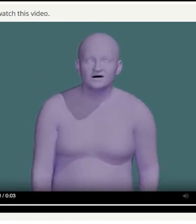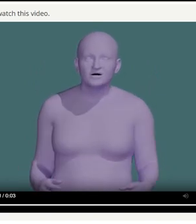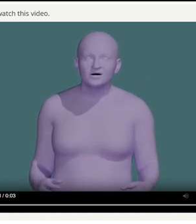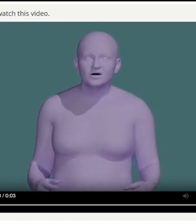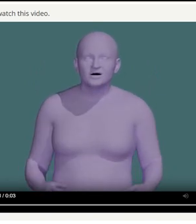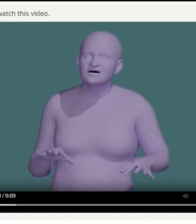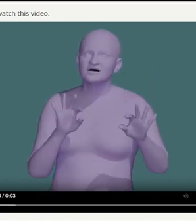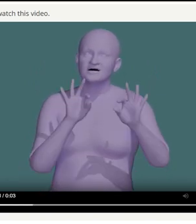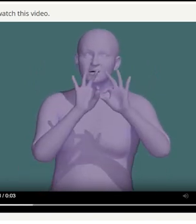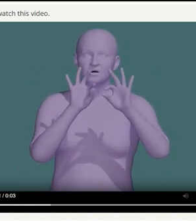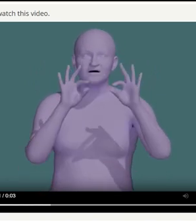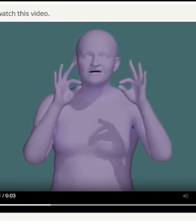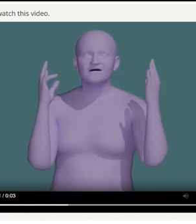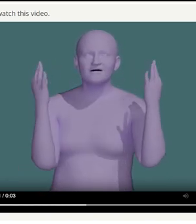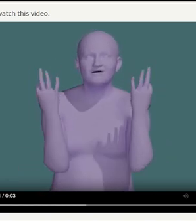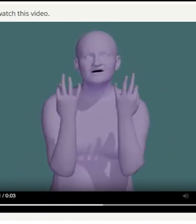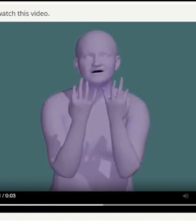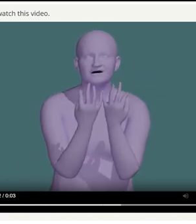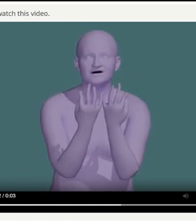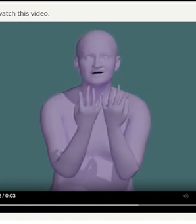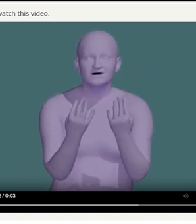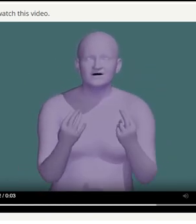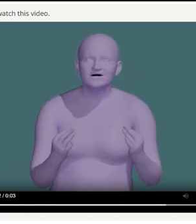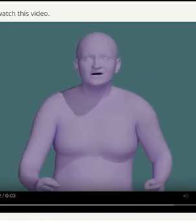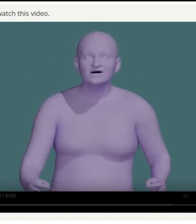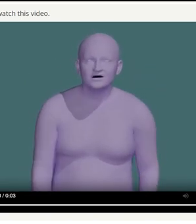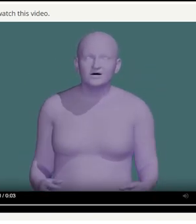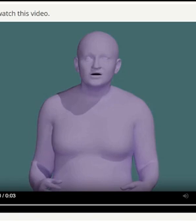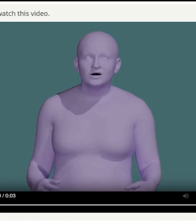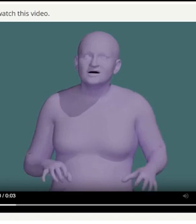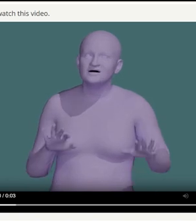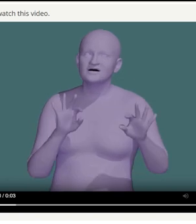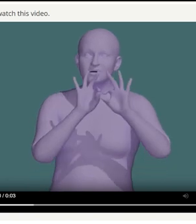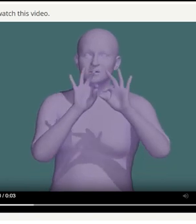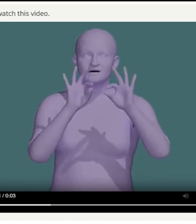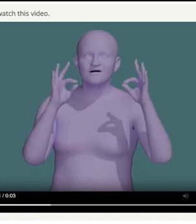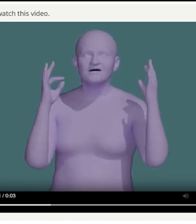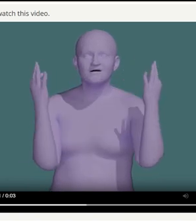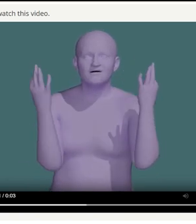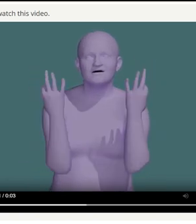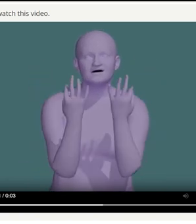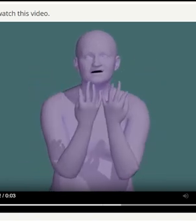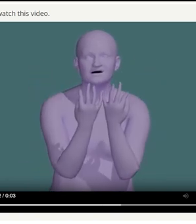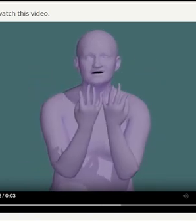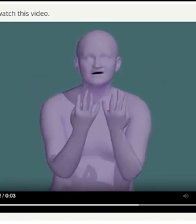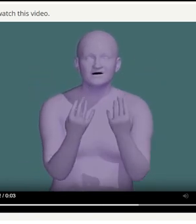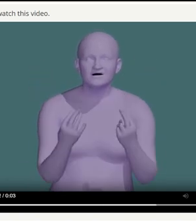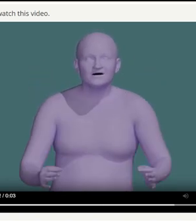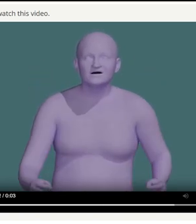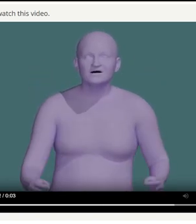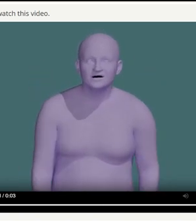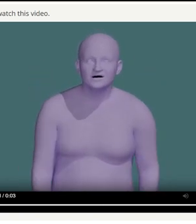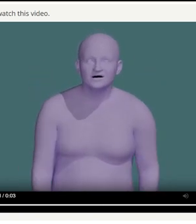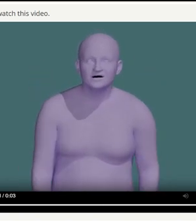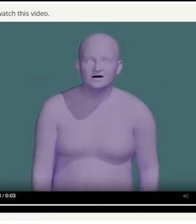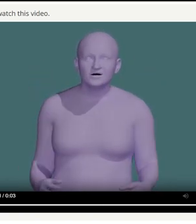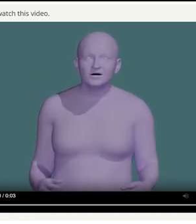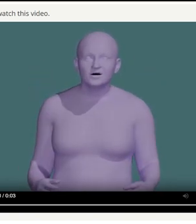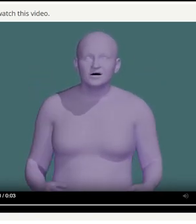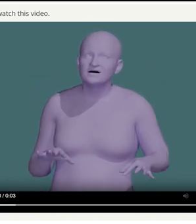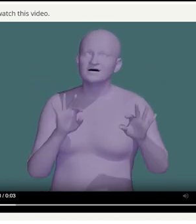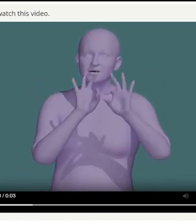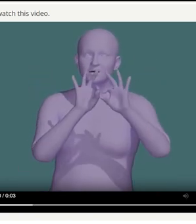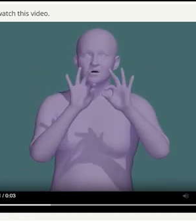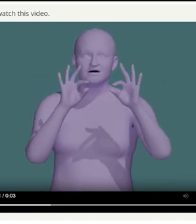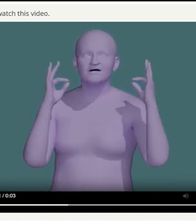our baseline method, Simplify SL. Each participant types the sign they believe the avatar or the